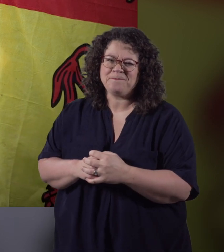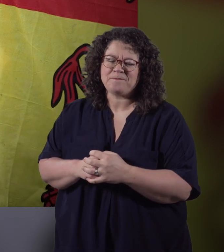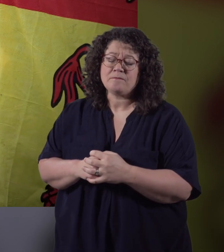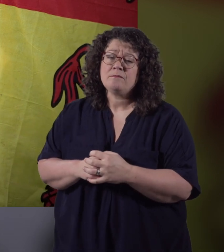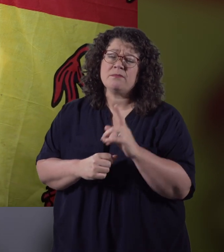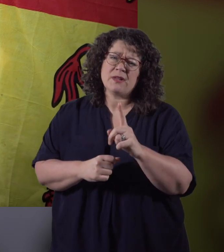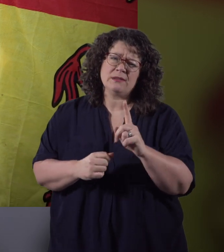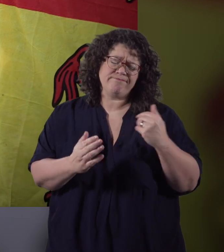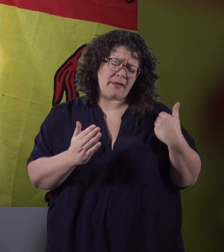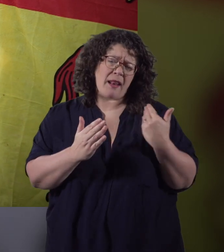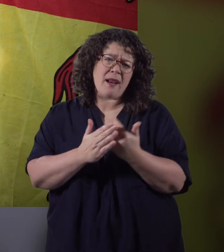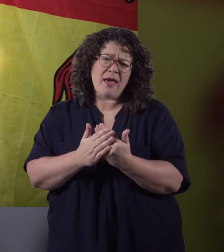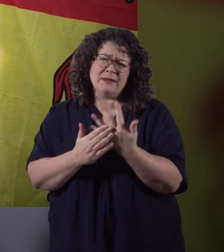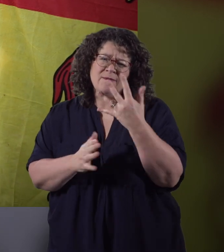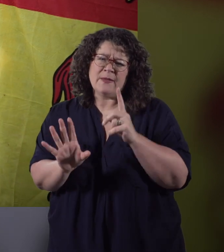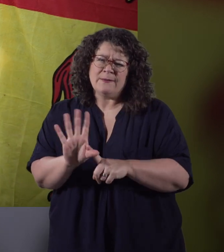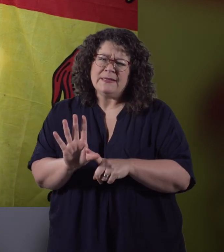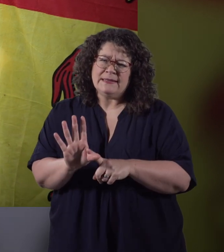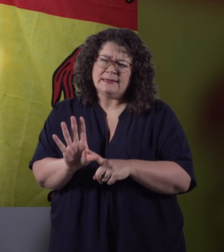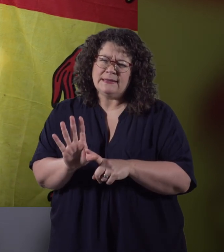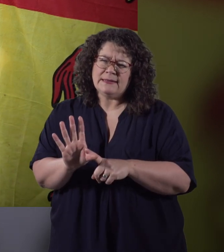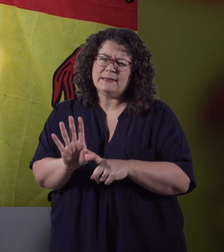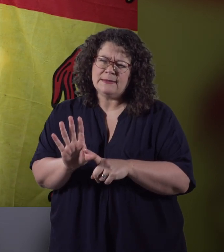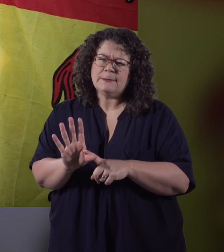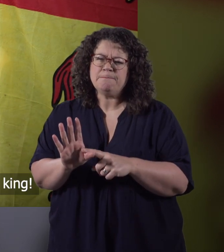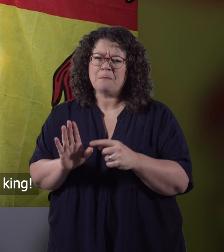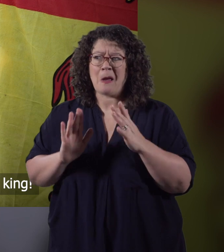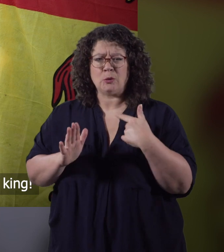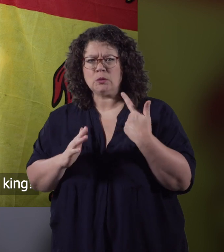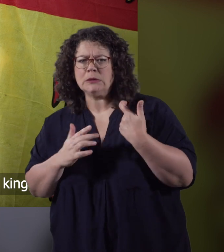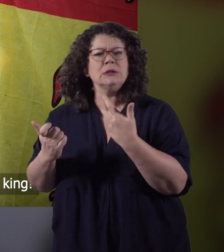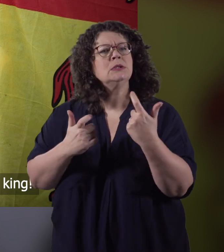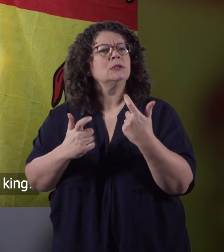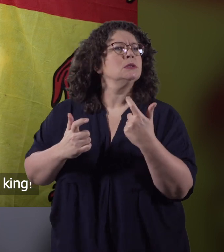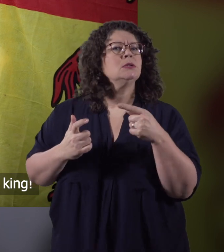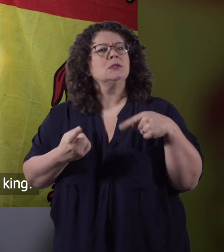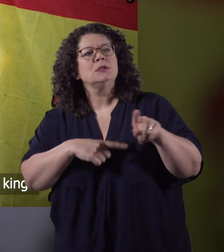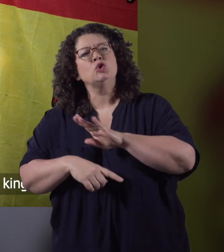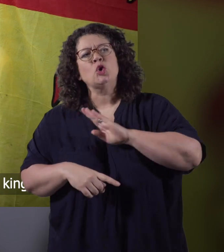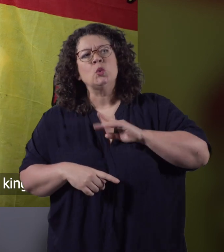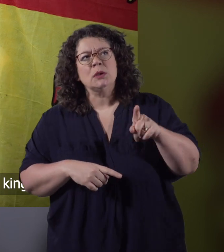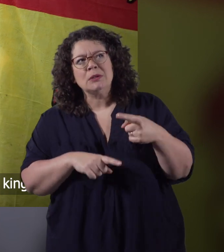But for the last weary five years, I have had to look out for the foot soldiers of the English king.